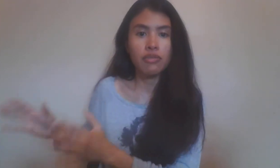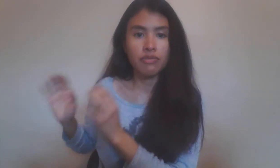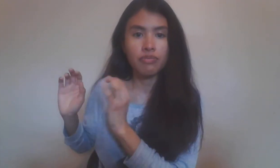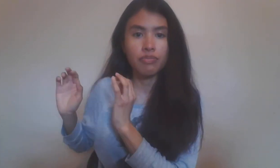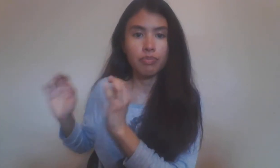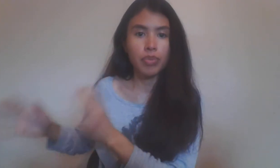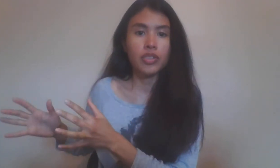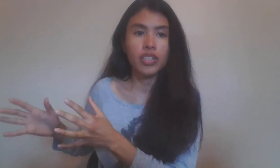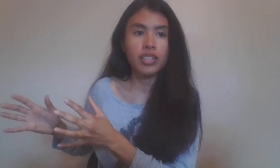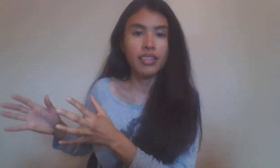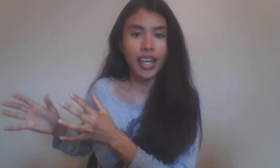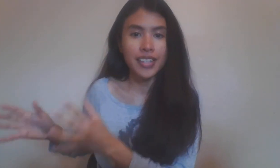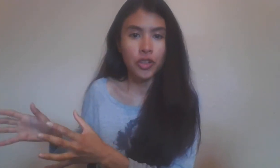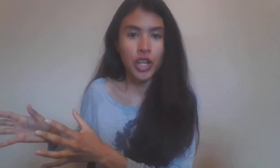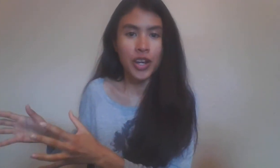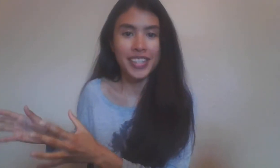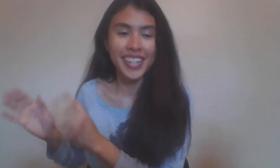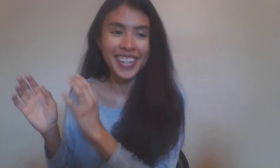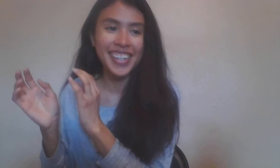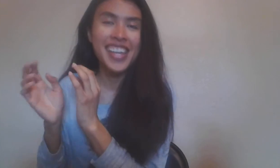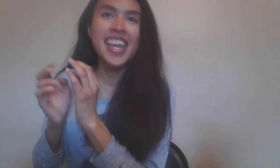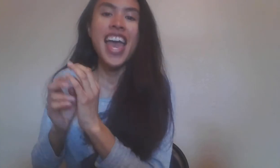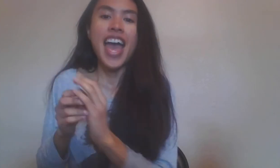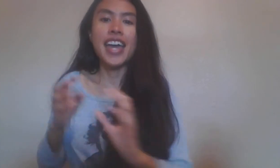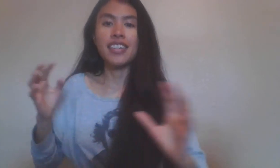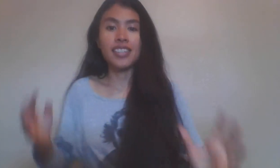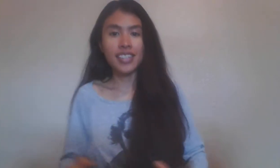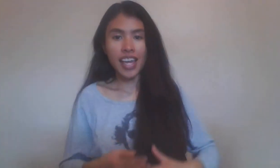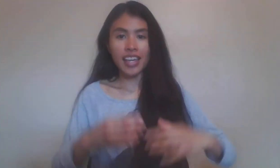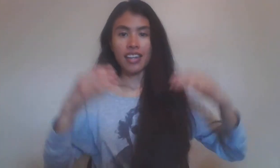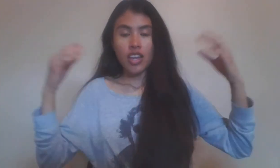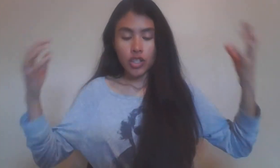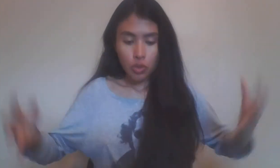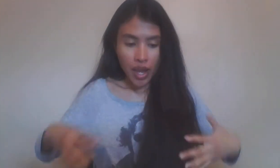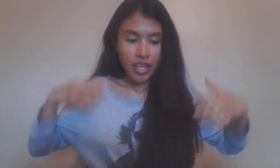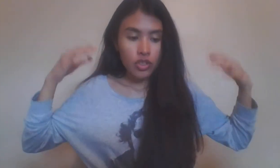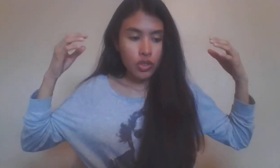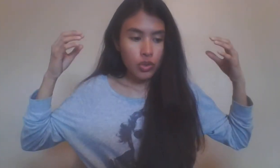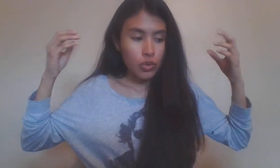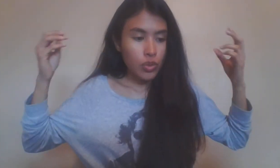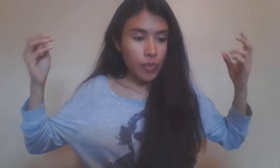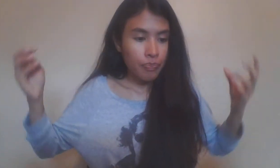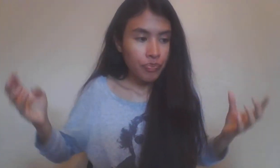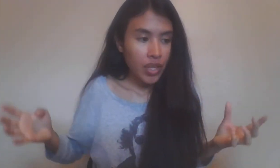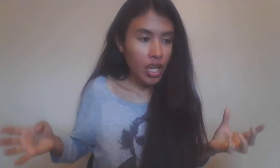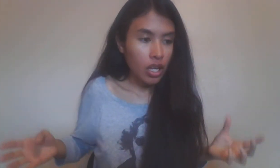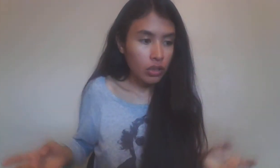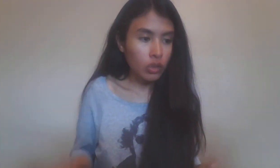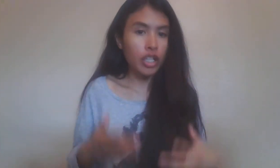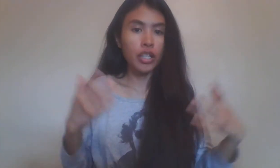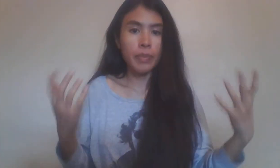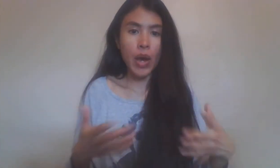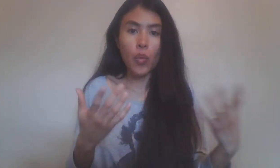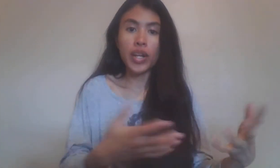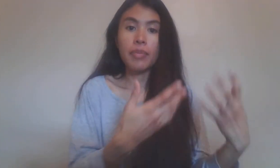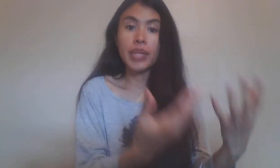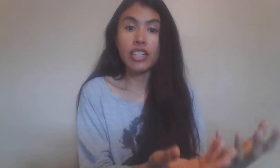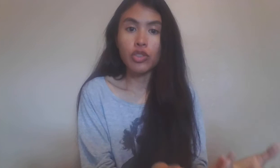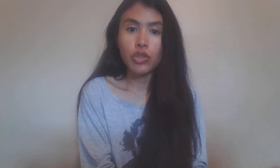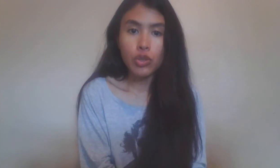person like Sagittarius and instead trying to learn about what it means to